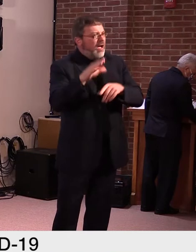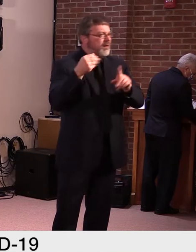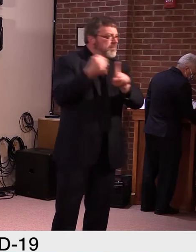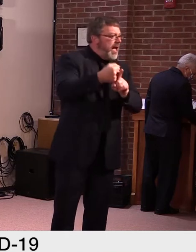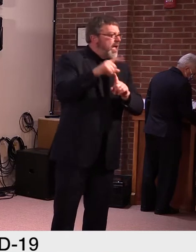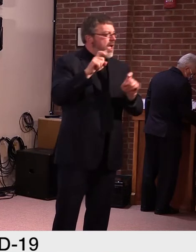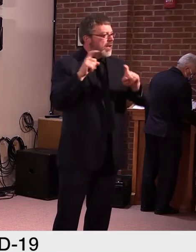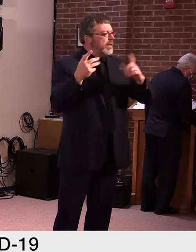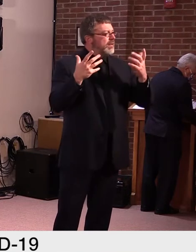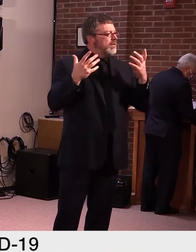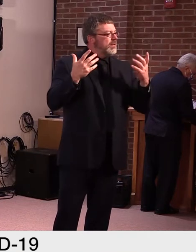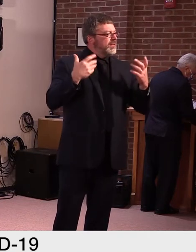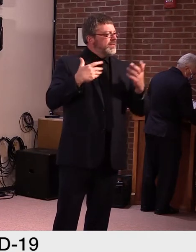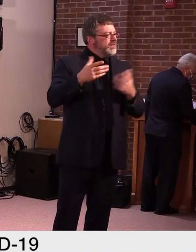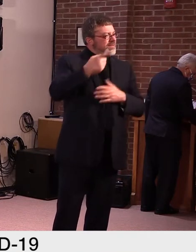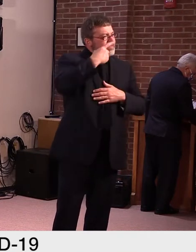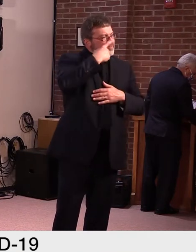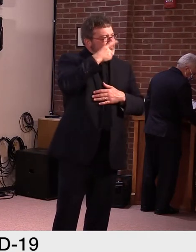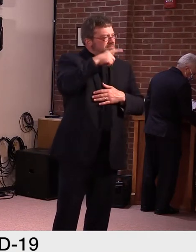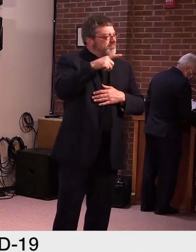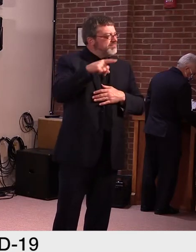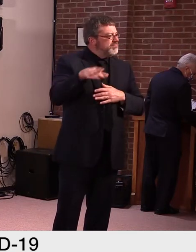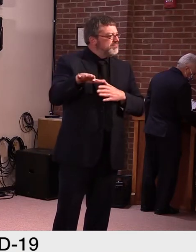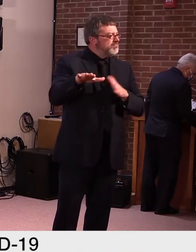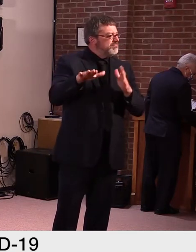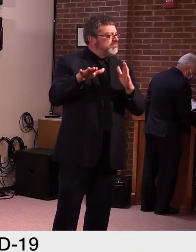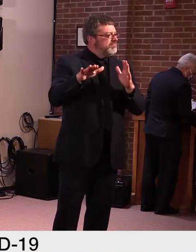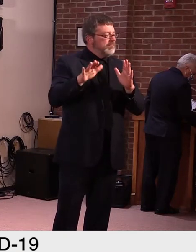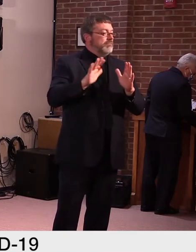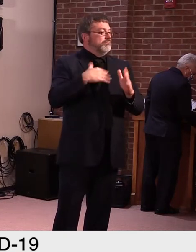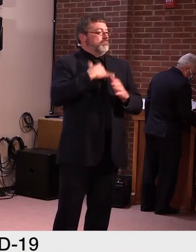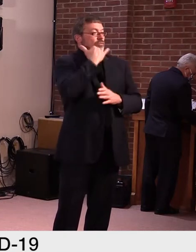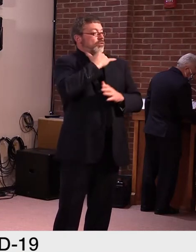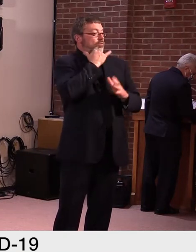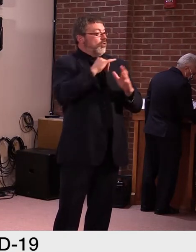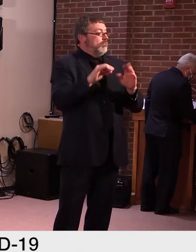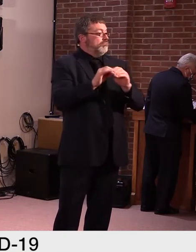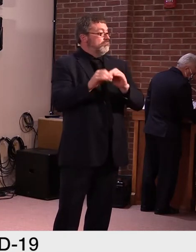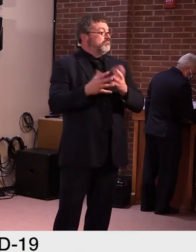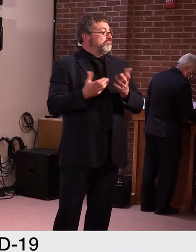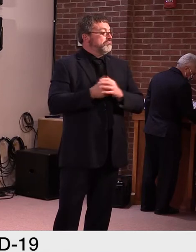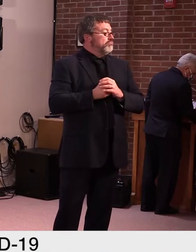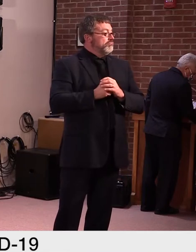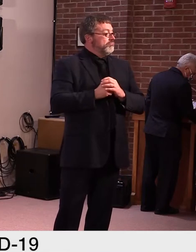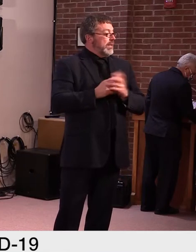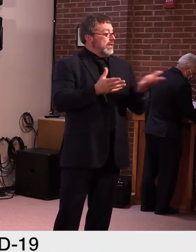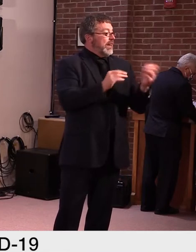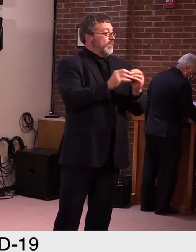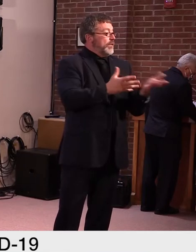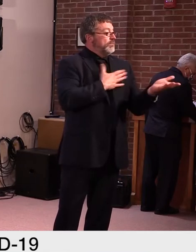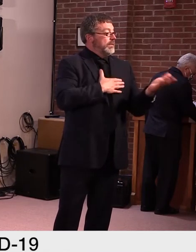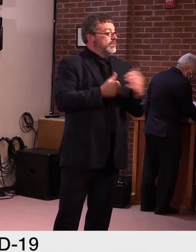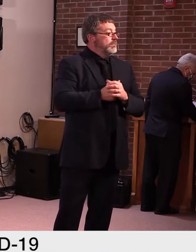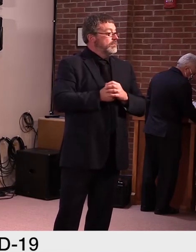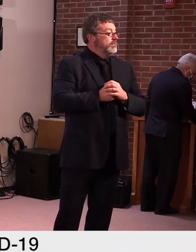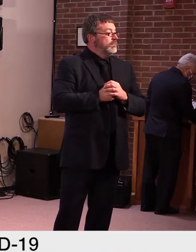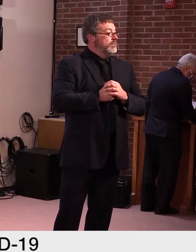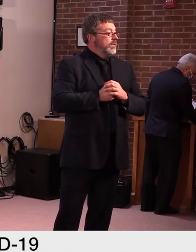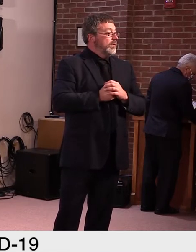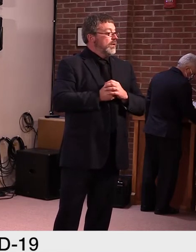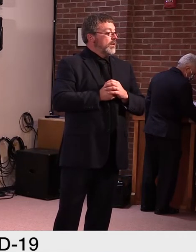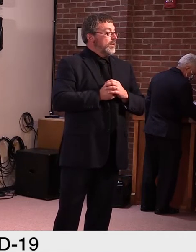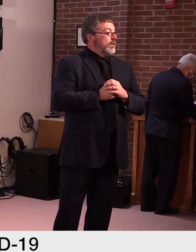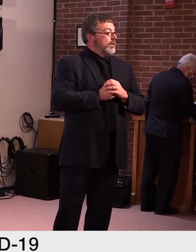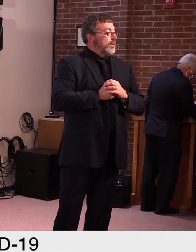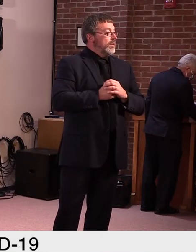Amber alerts, I guess, yesterday, but no other Vermont department has adopted this. When might we see the state